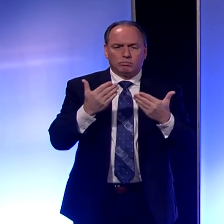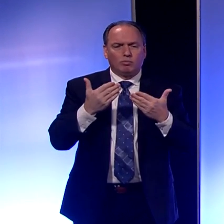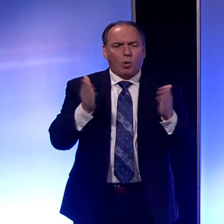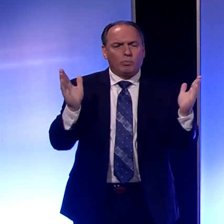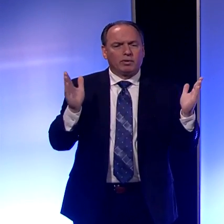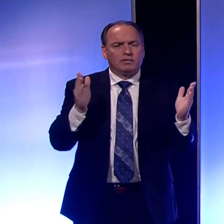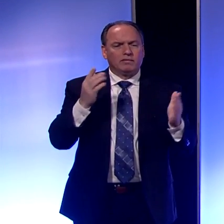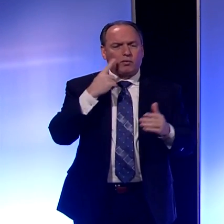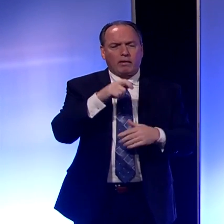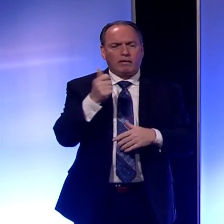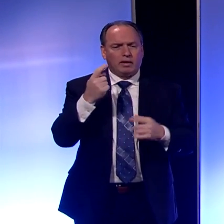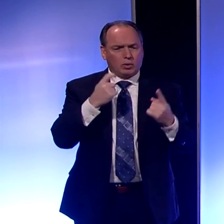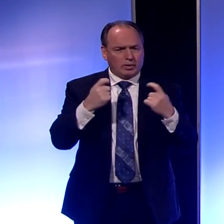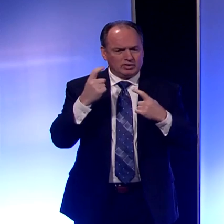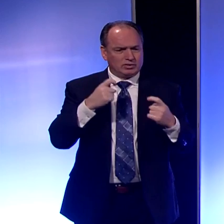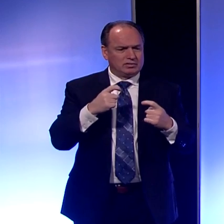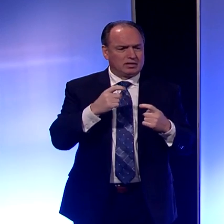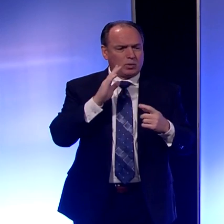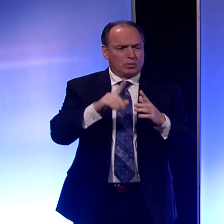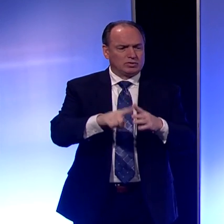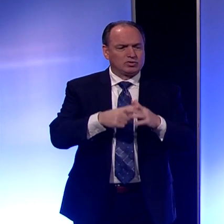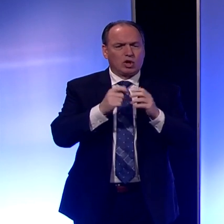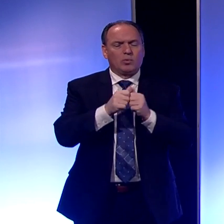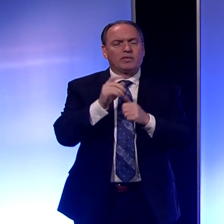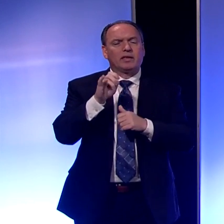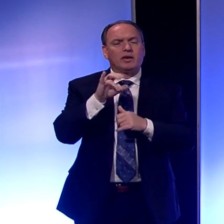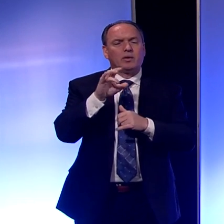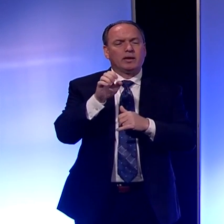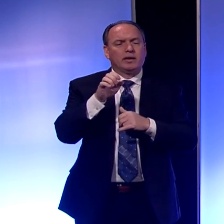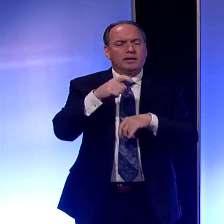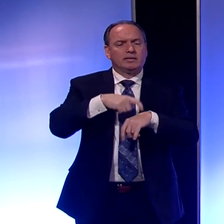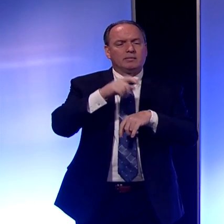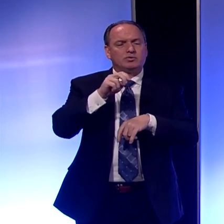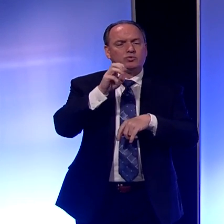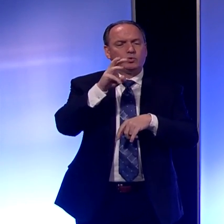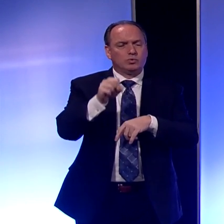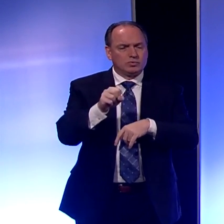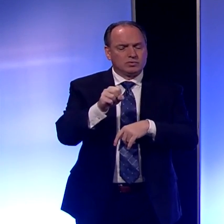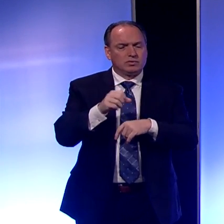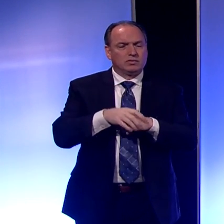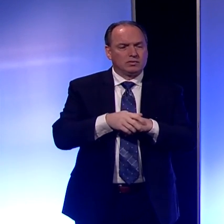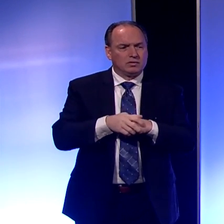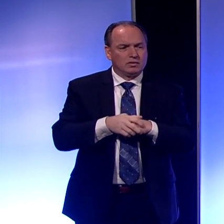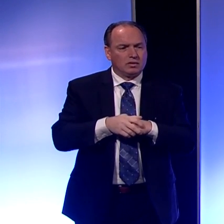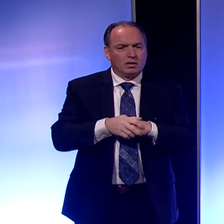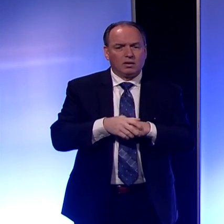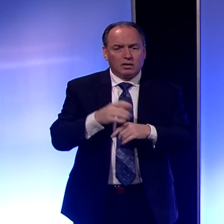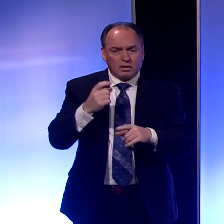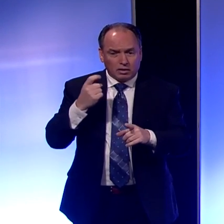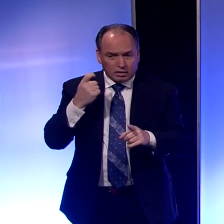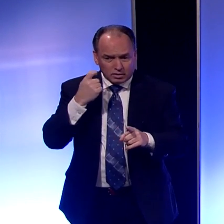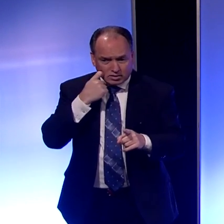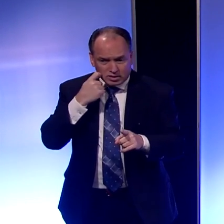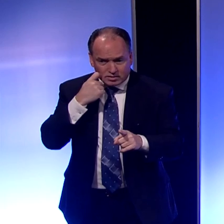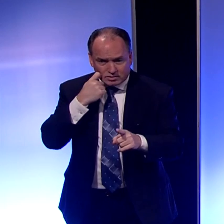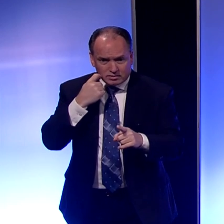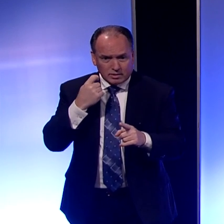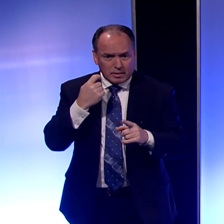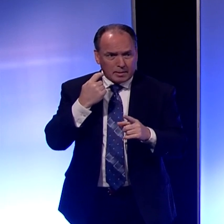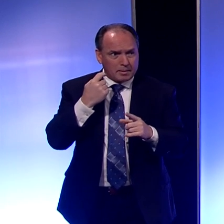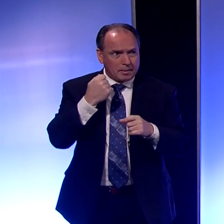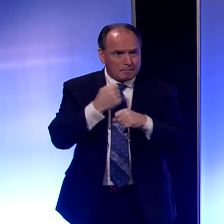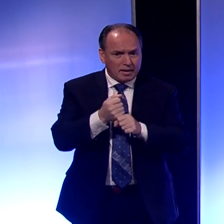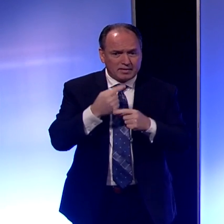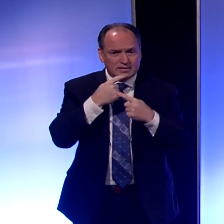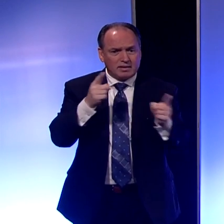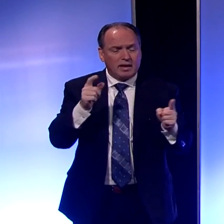turn it over to questions, and I'll start with the Erie Times News. Dahlkemper just made this announcement a mere minute. Erie Times News, do